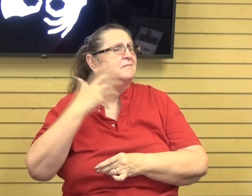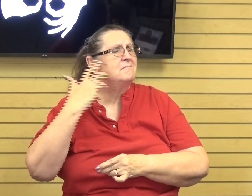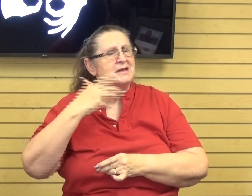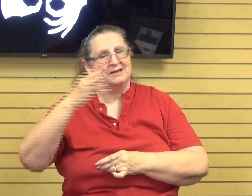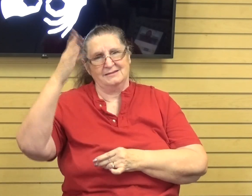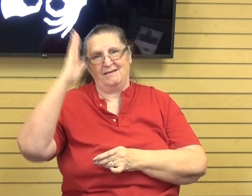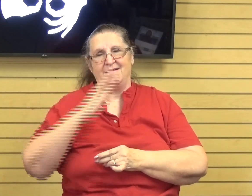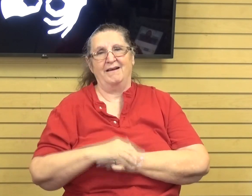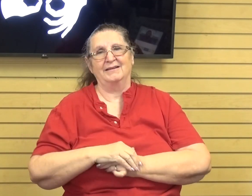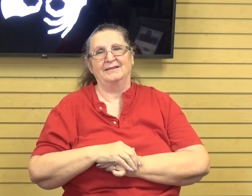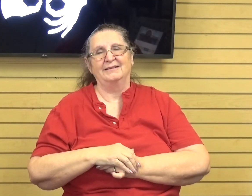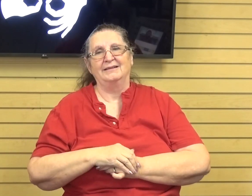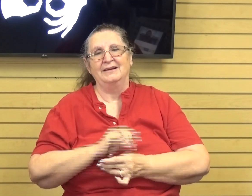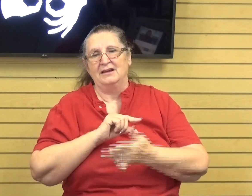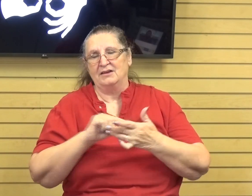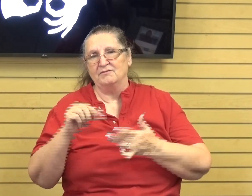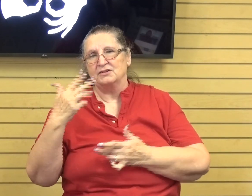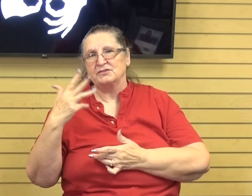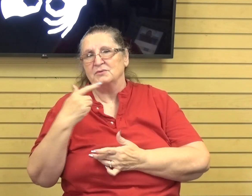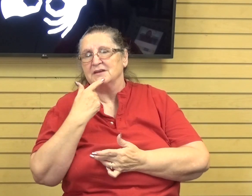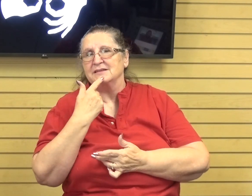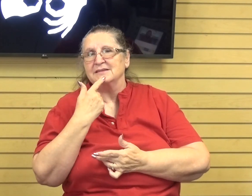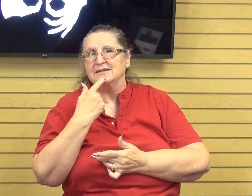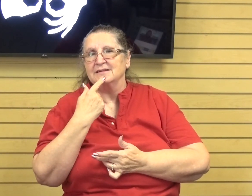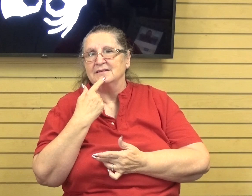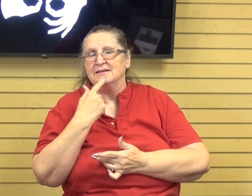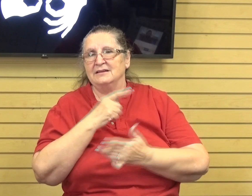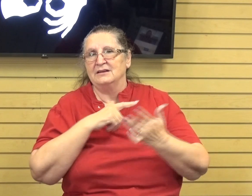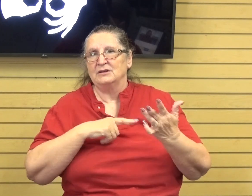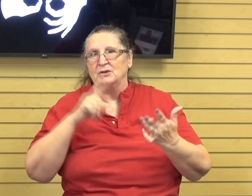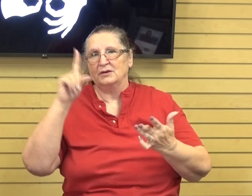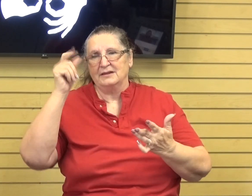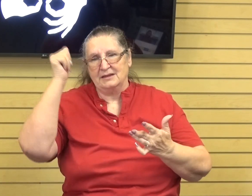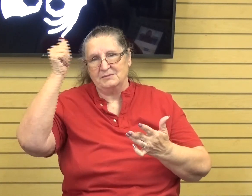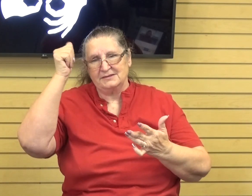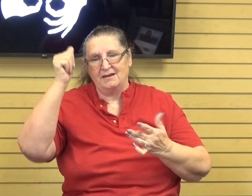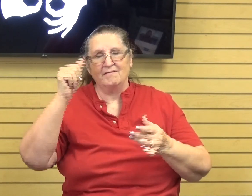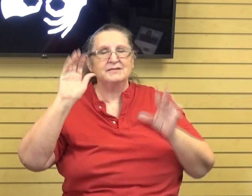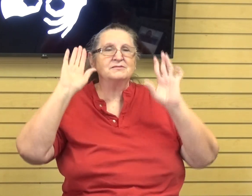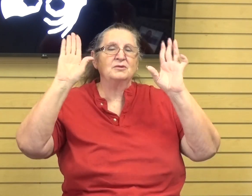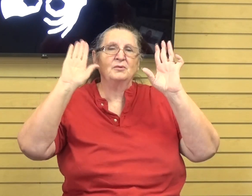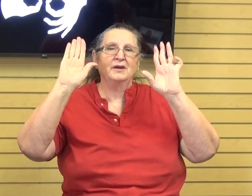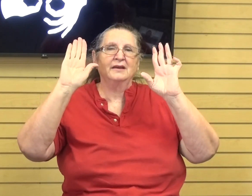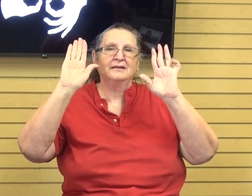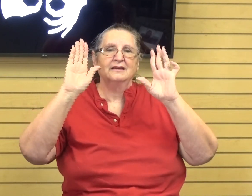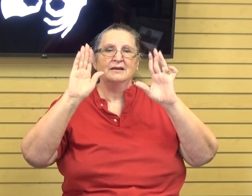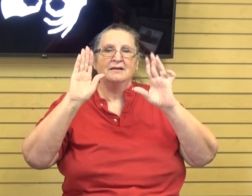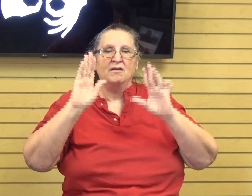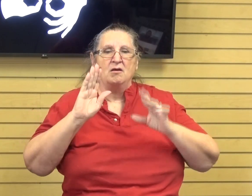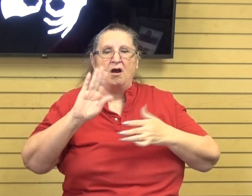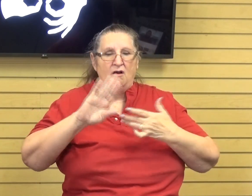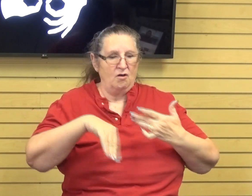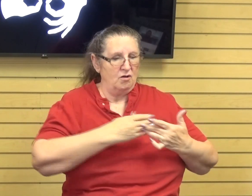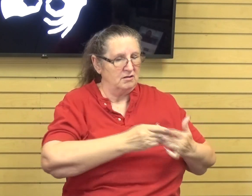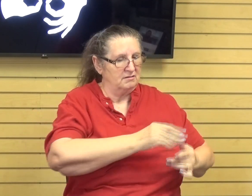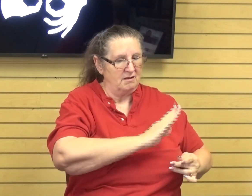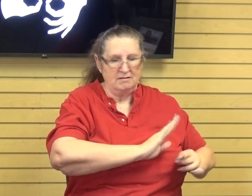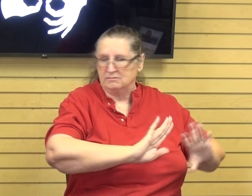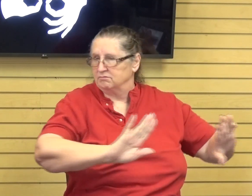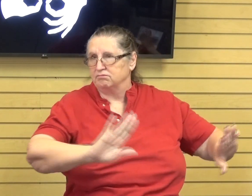So in verse 3, it says, For the Lord is a great God and a great King above all gods. The Lord